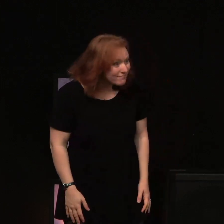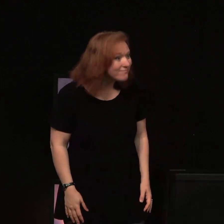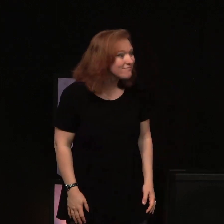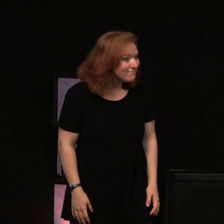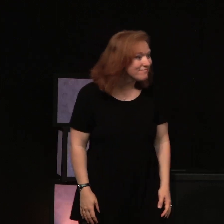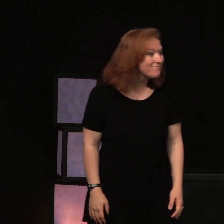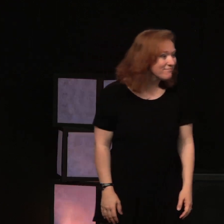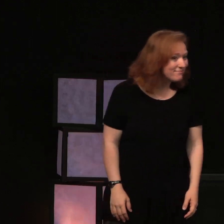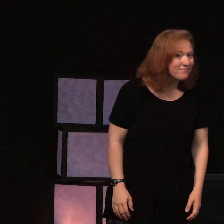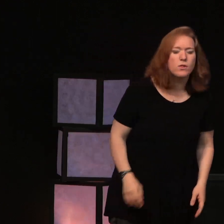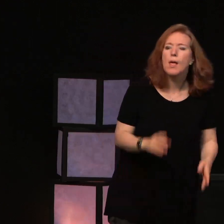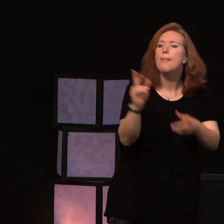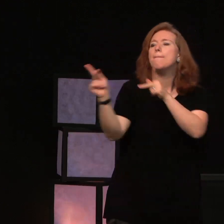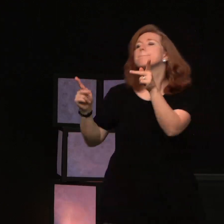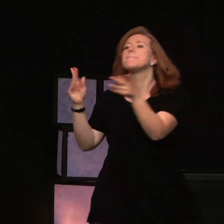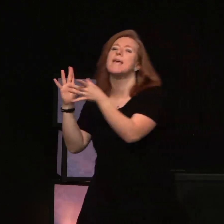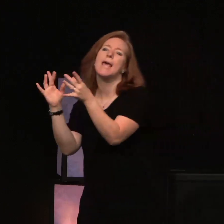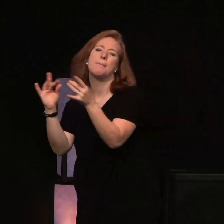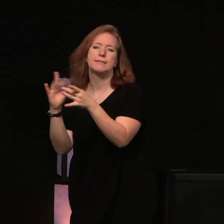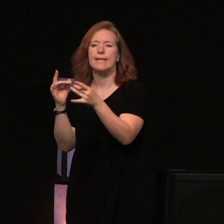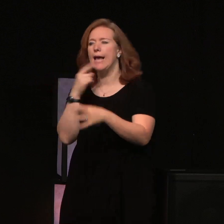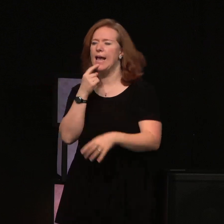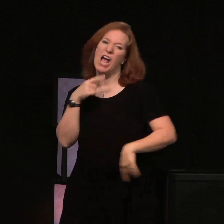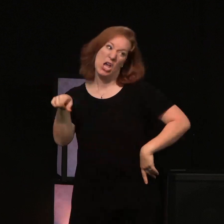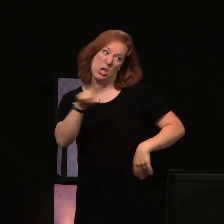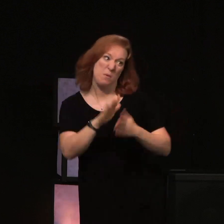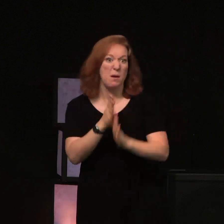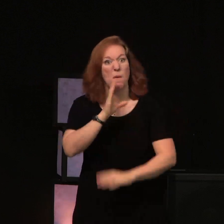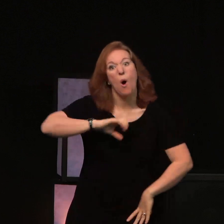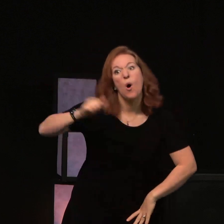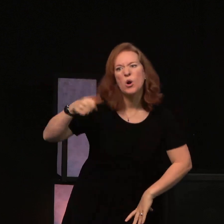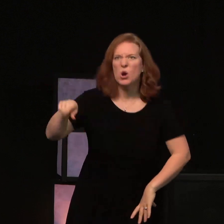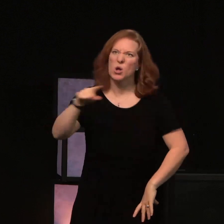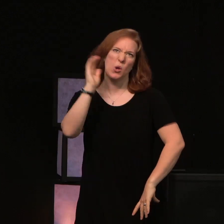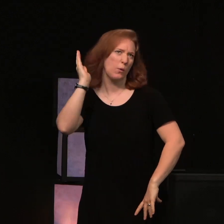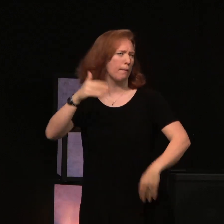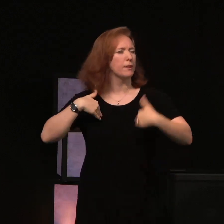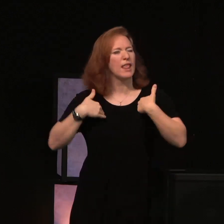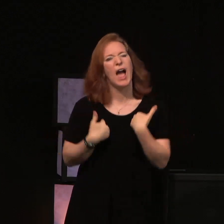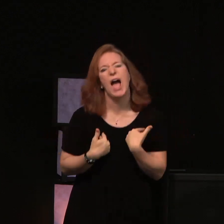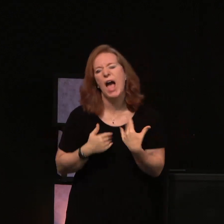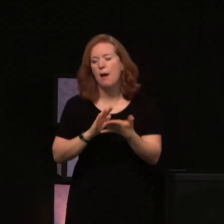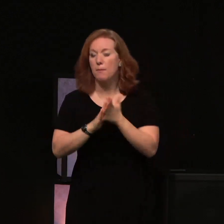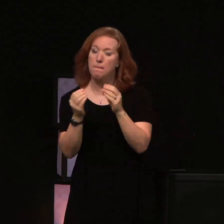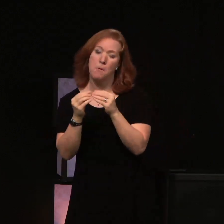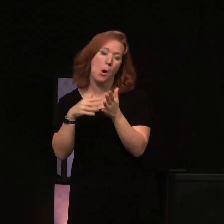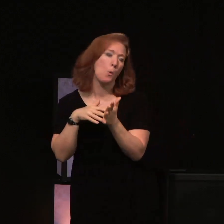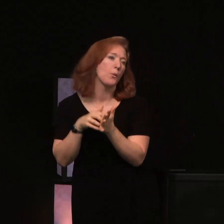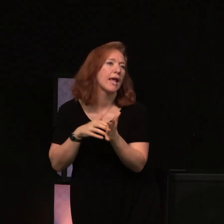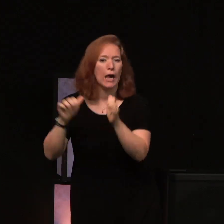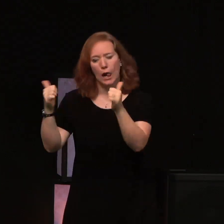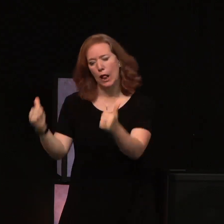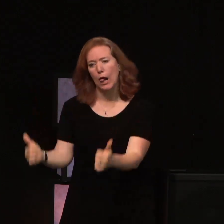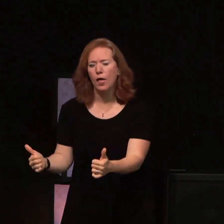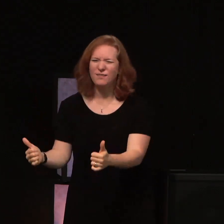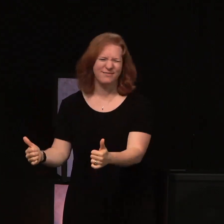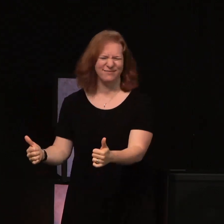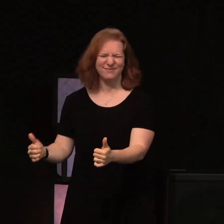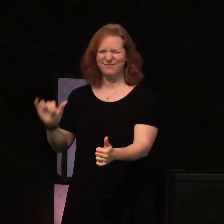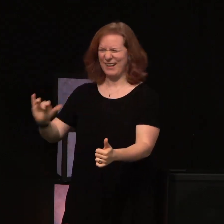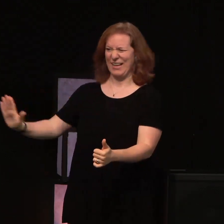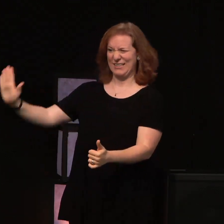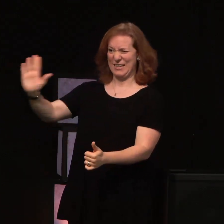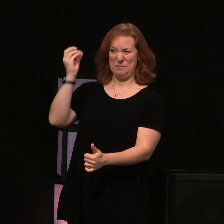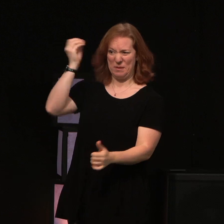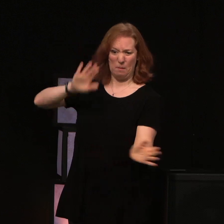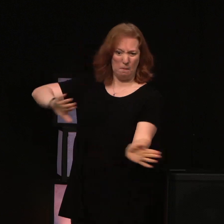The world says you get older, you're going to get tired and you're going to get weak and da-da-da-da-da. He gives strength to